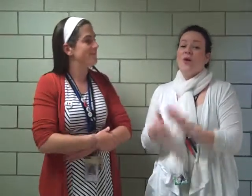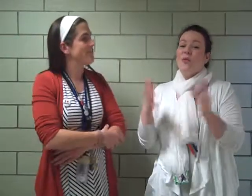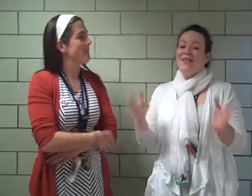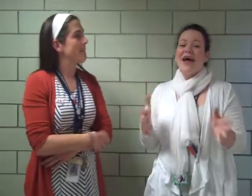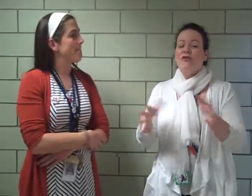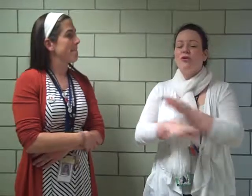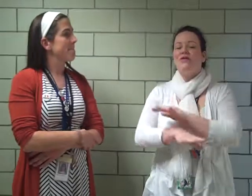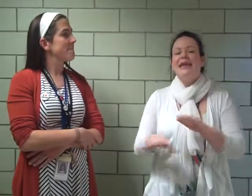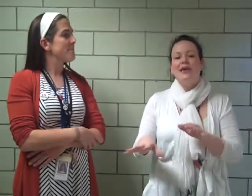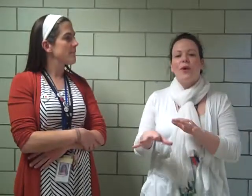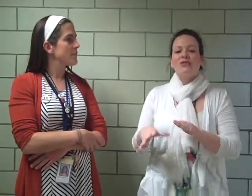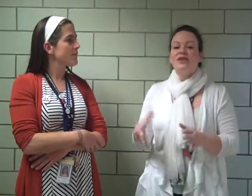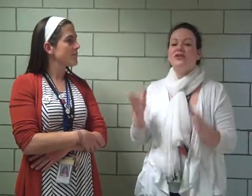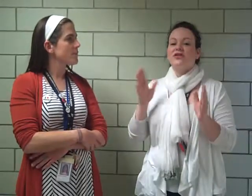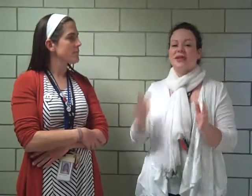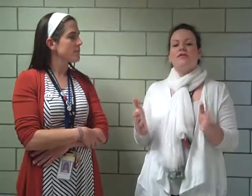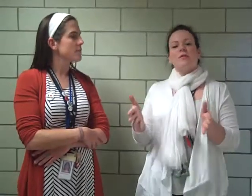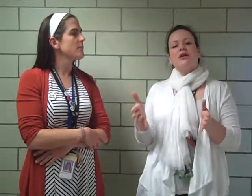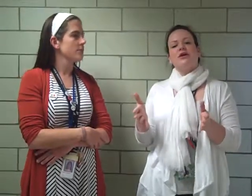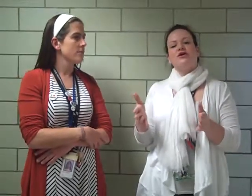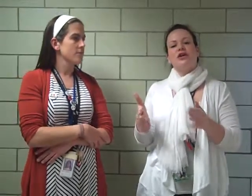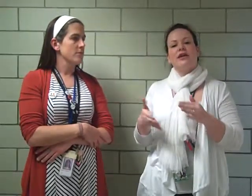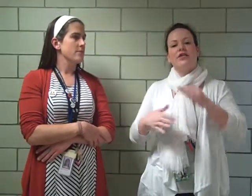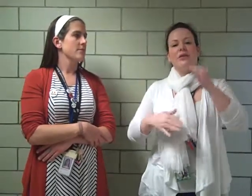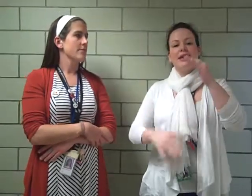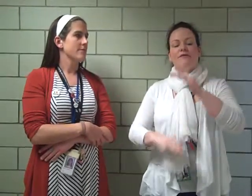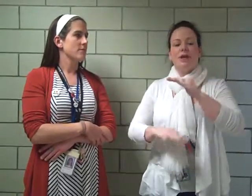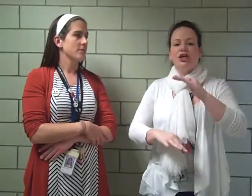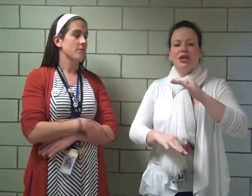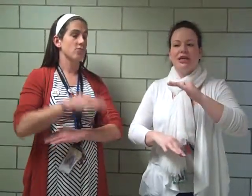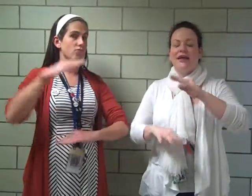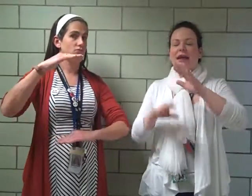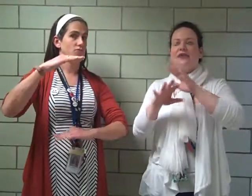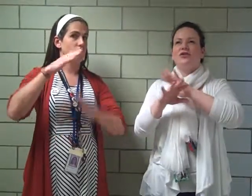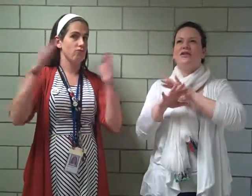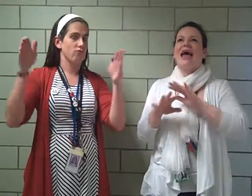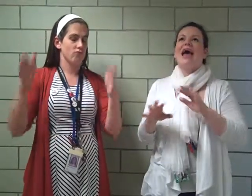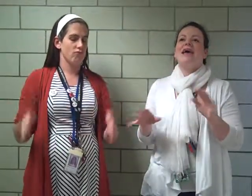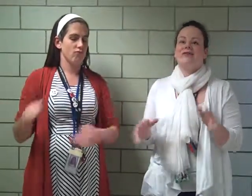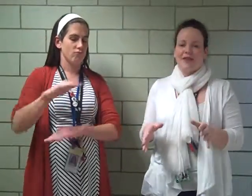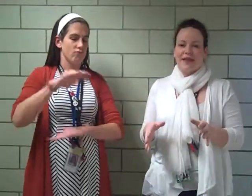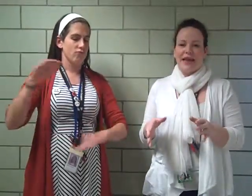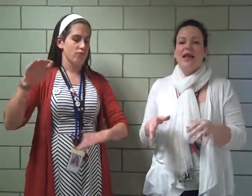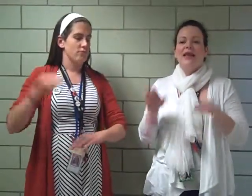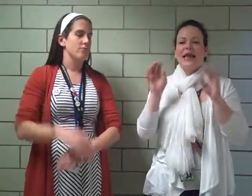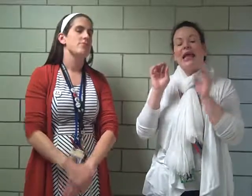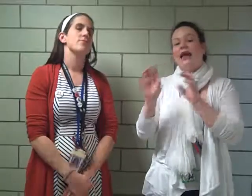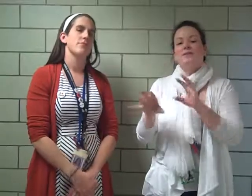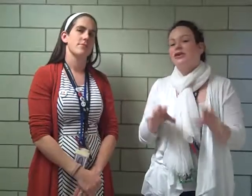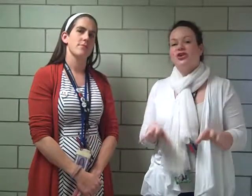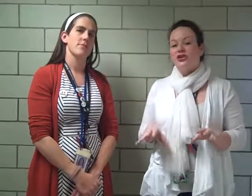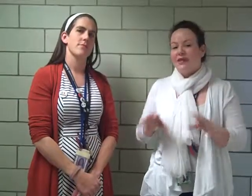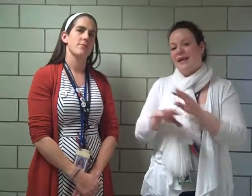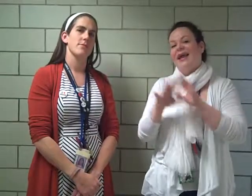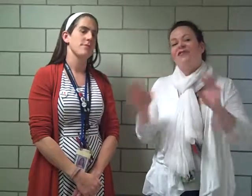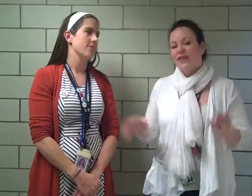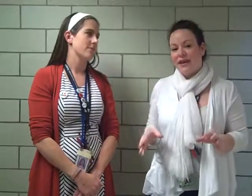With that, if you have any questions, your 7th period teacher should have given you an information sheet that answers everything, like it has pictures and everything.